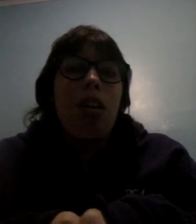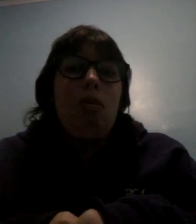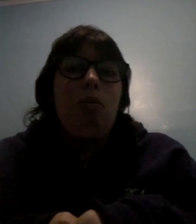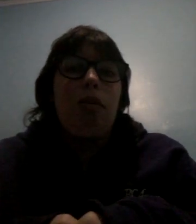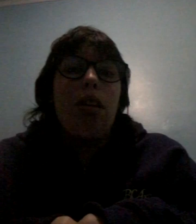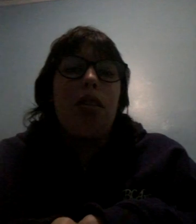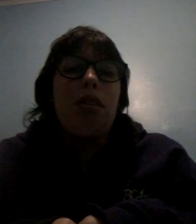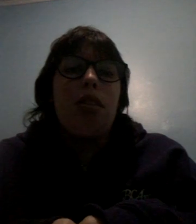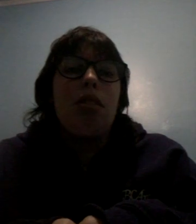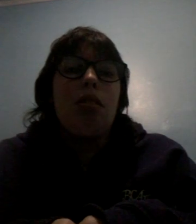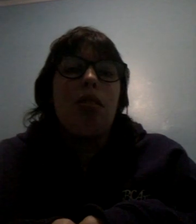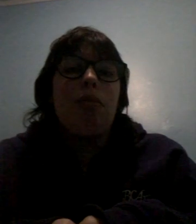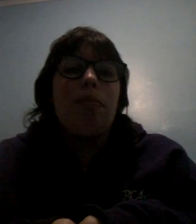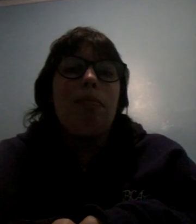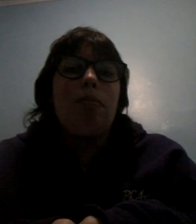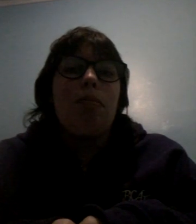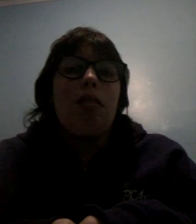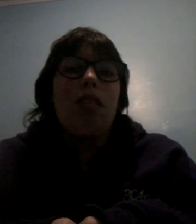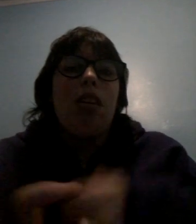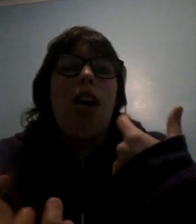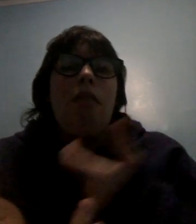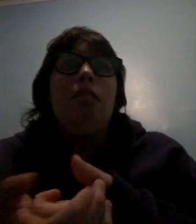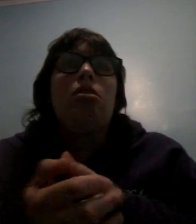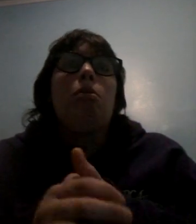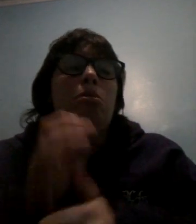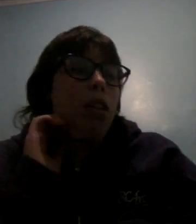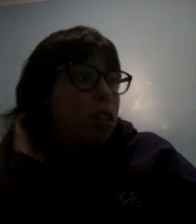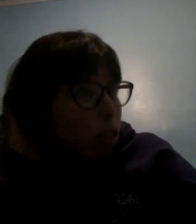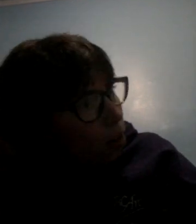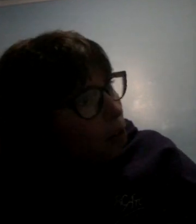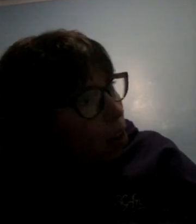movie theater so now I feel so much better besides